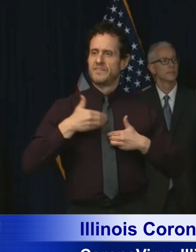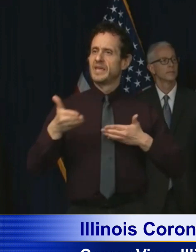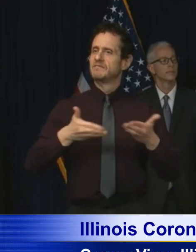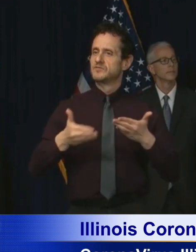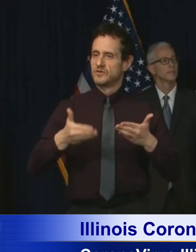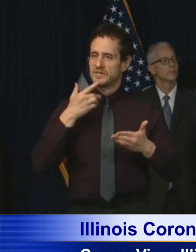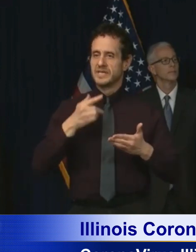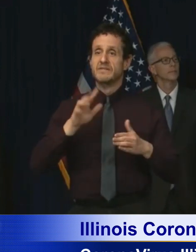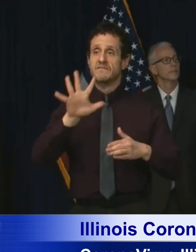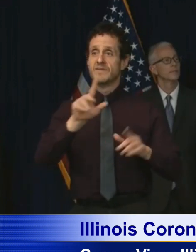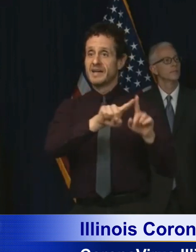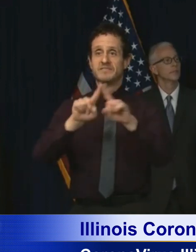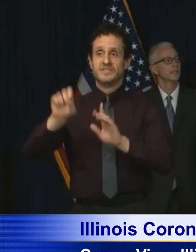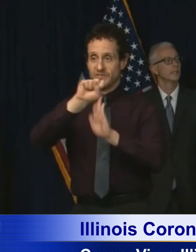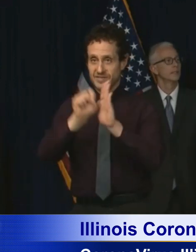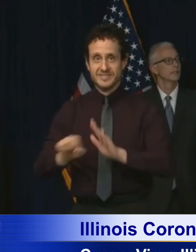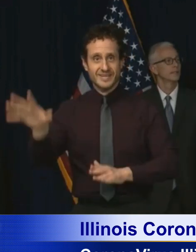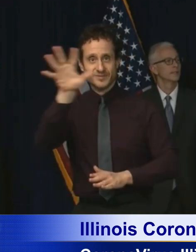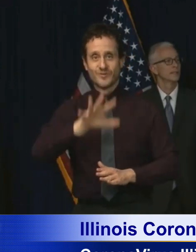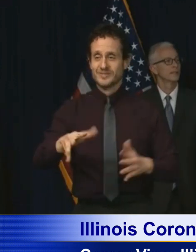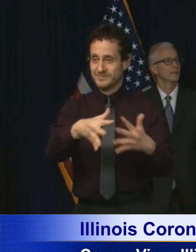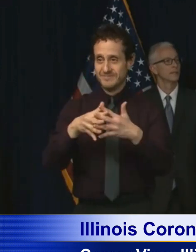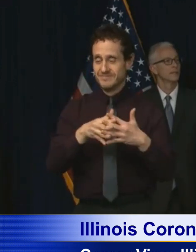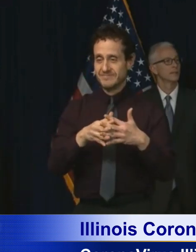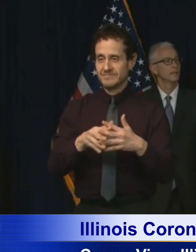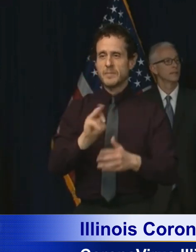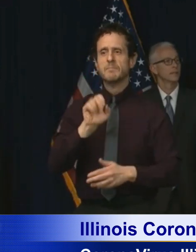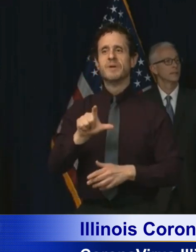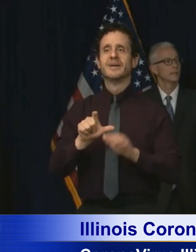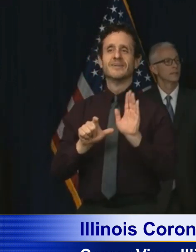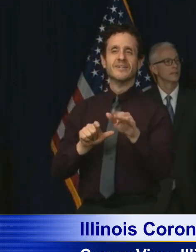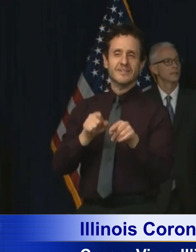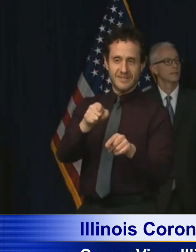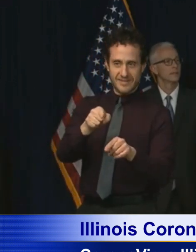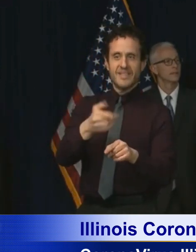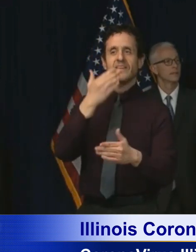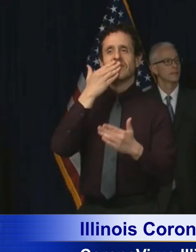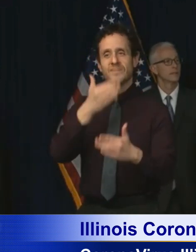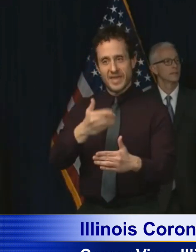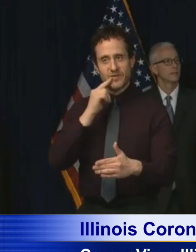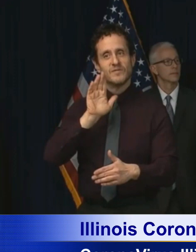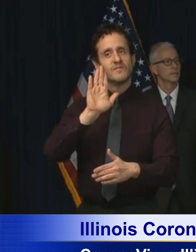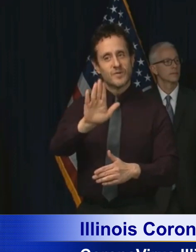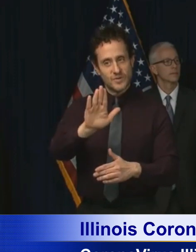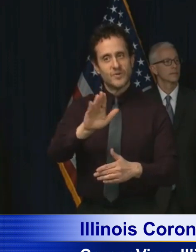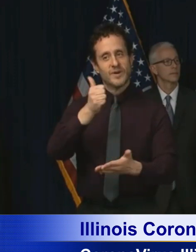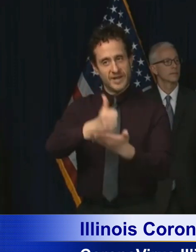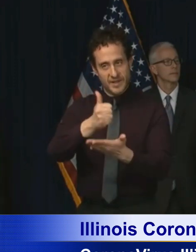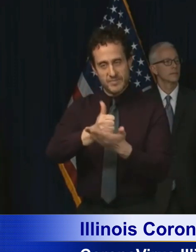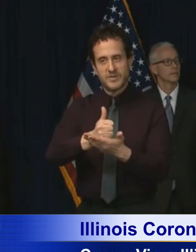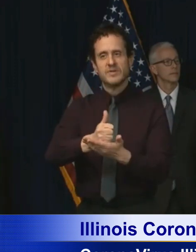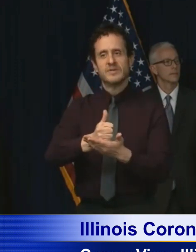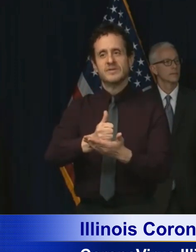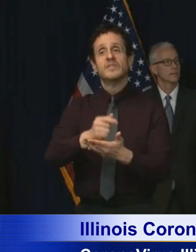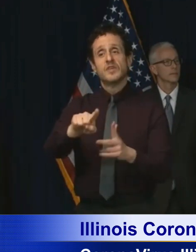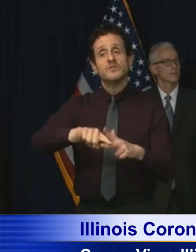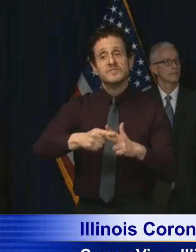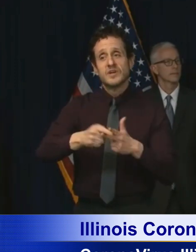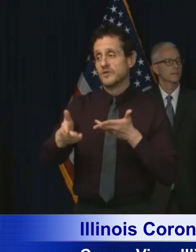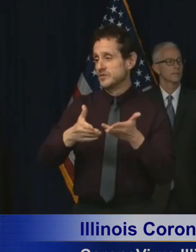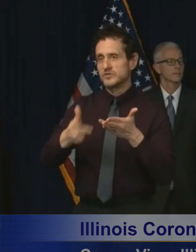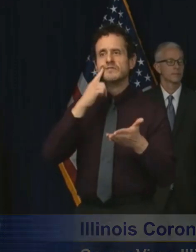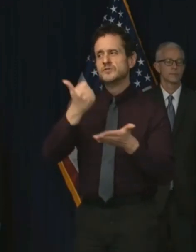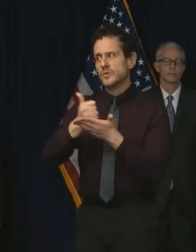other states nationwide. Michael, thank you for your movement, the movement that you have started.